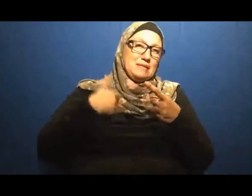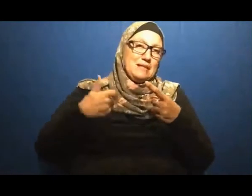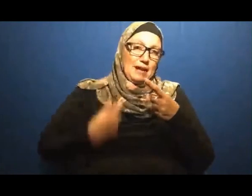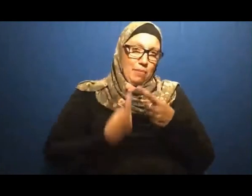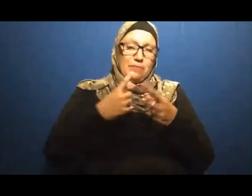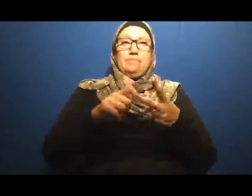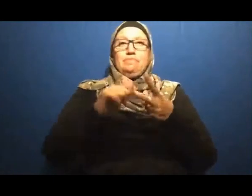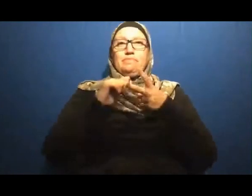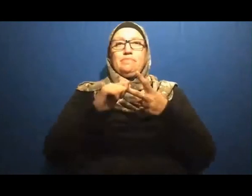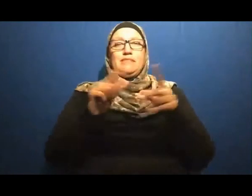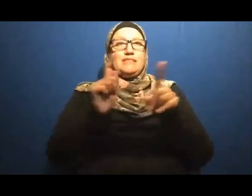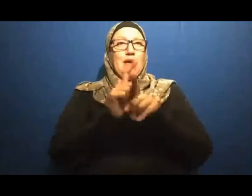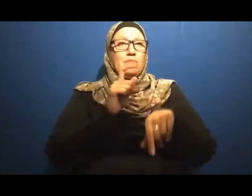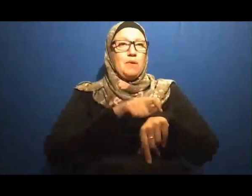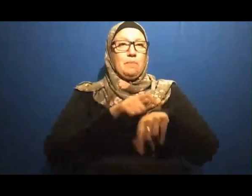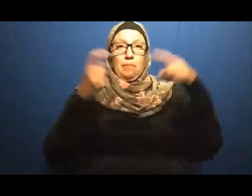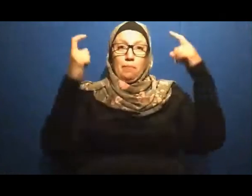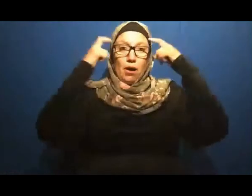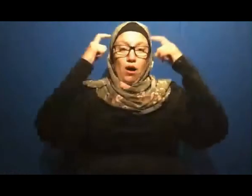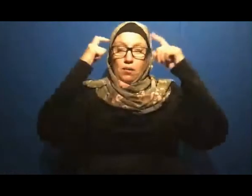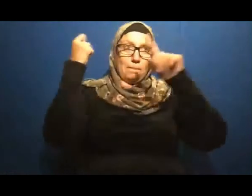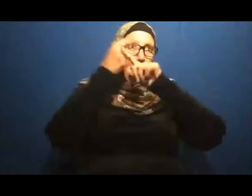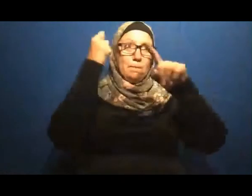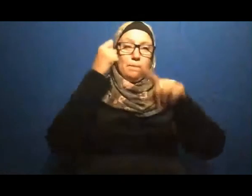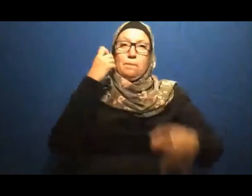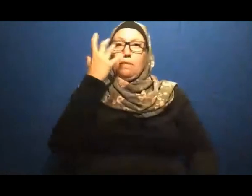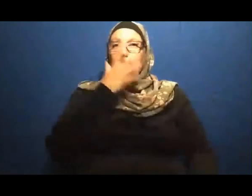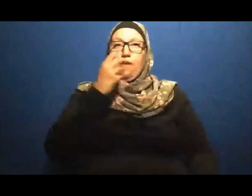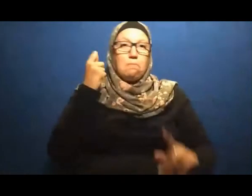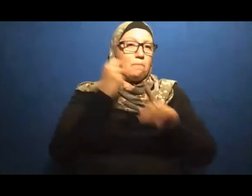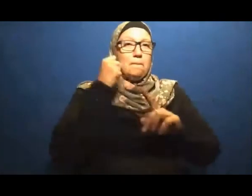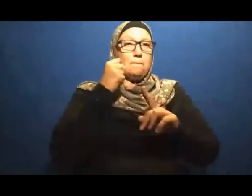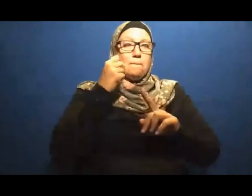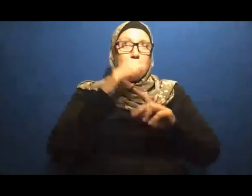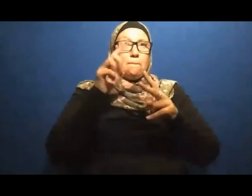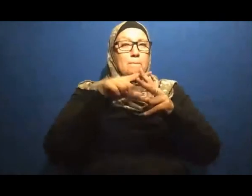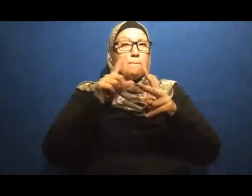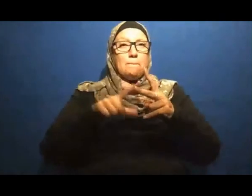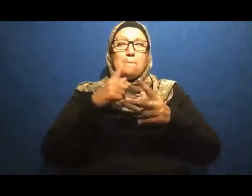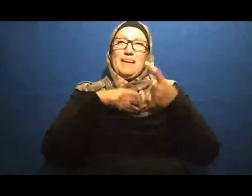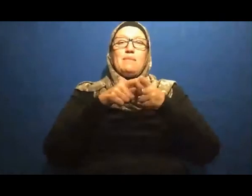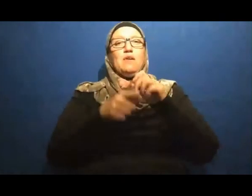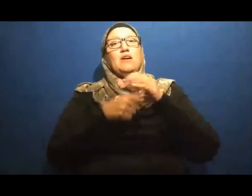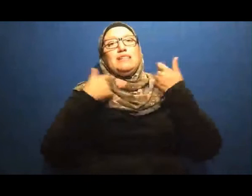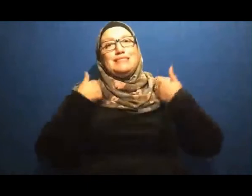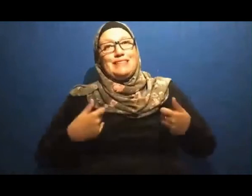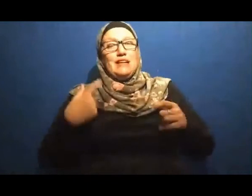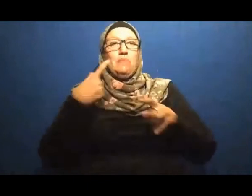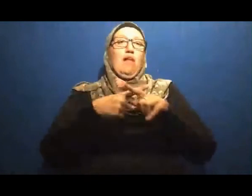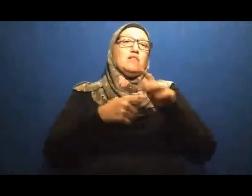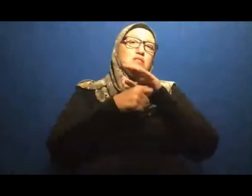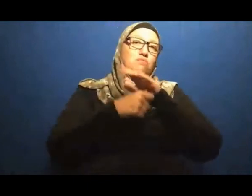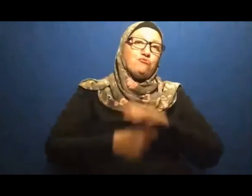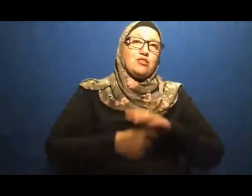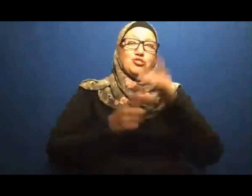same time It's affecting Our mind And our souls Hence usually Depression Anxiety You name